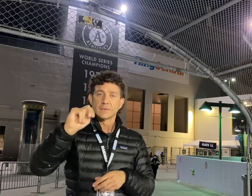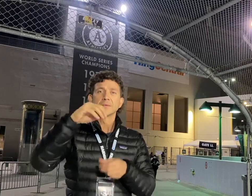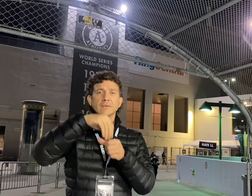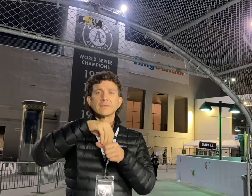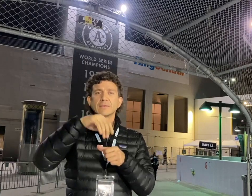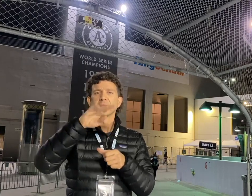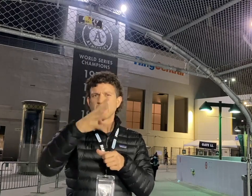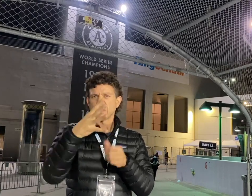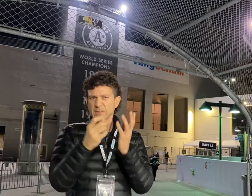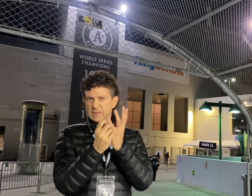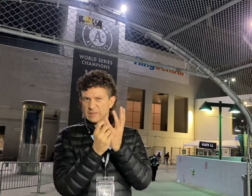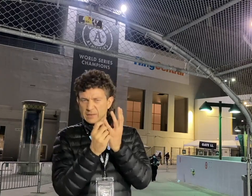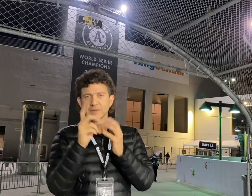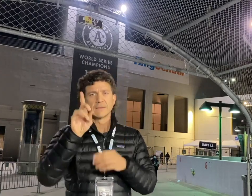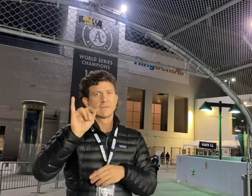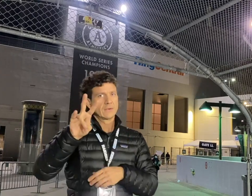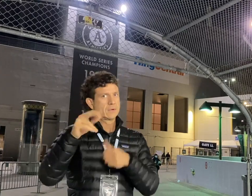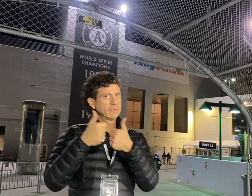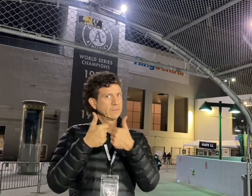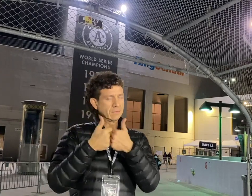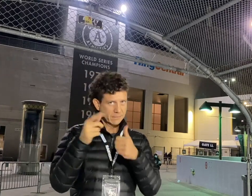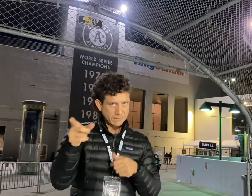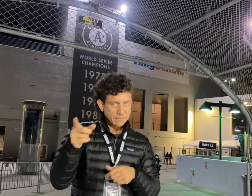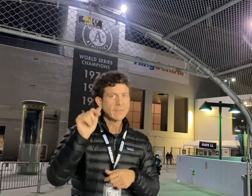of a divisional round playoff game on a cold day in Pittsburgh.